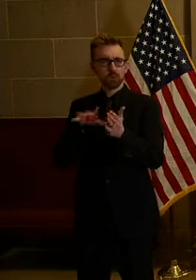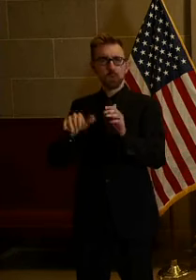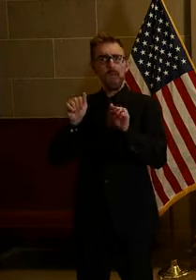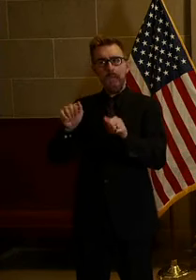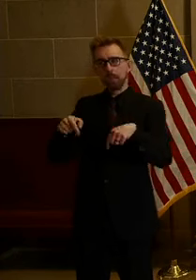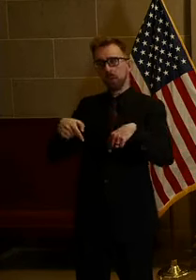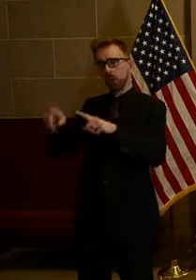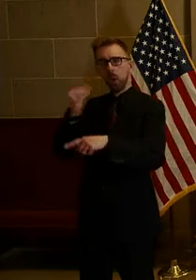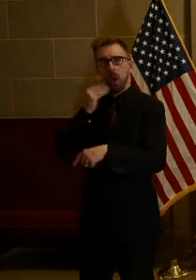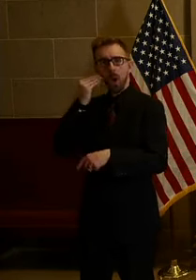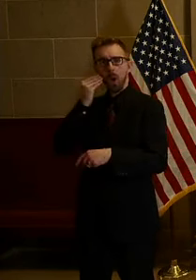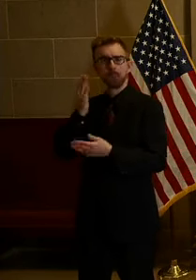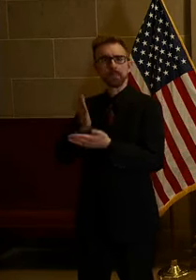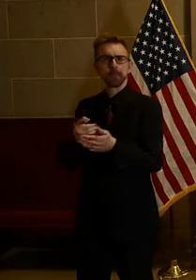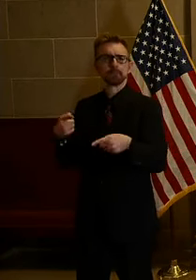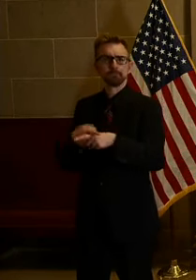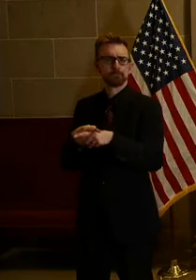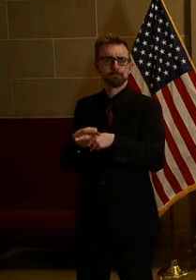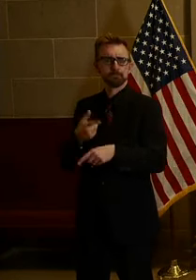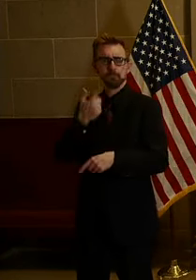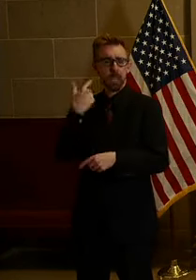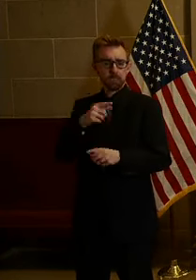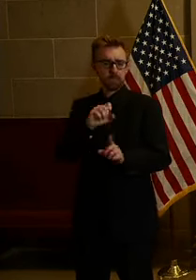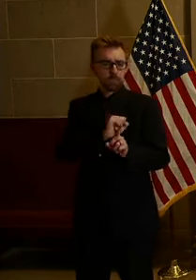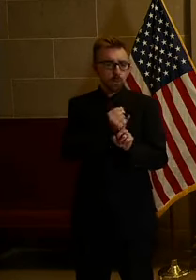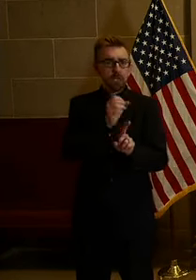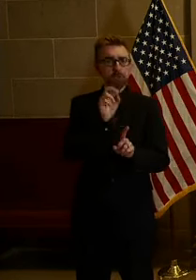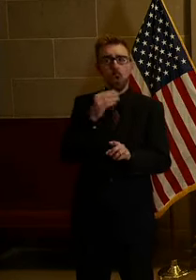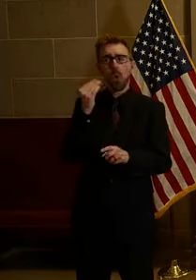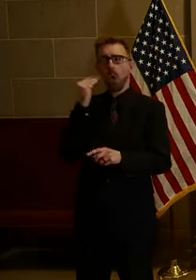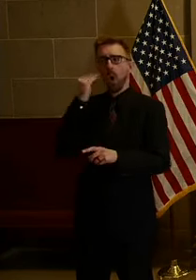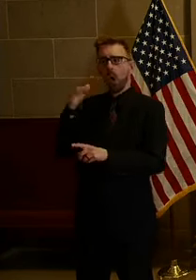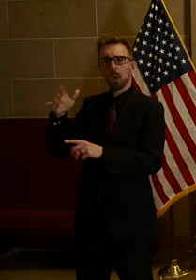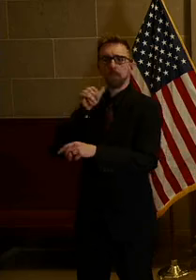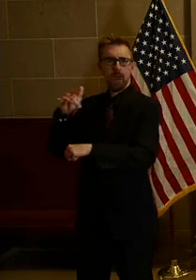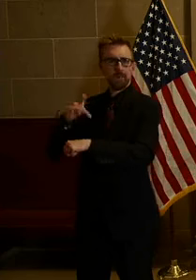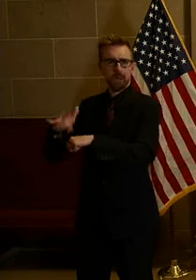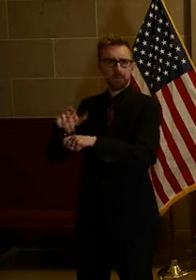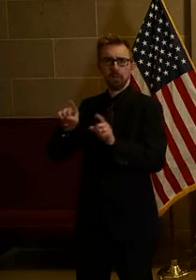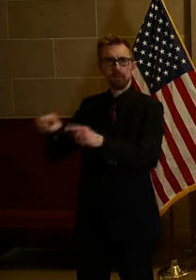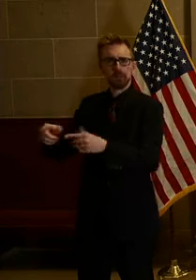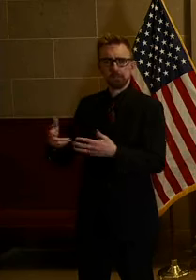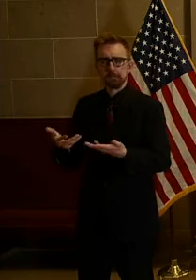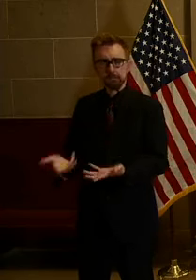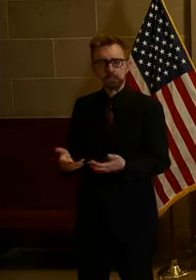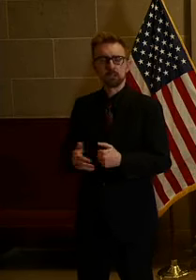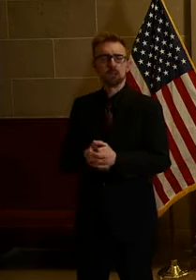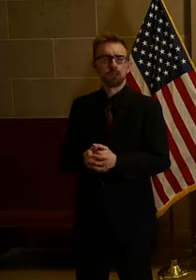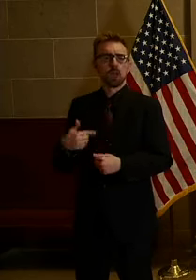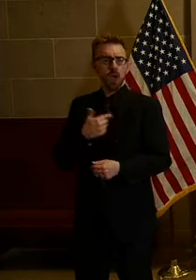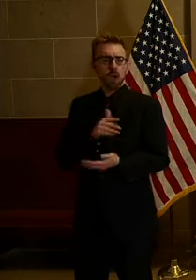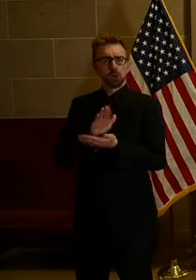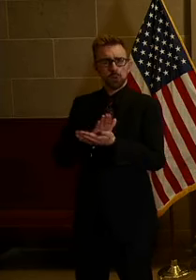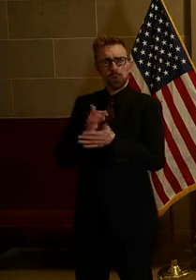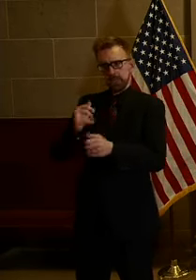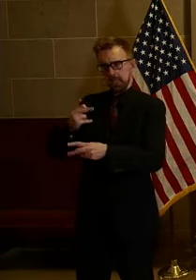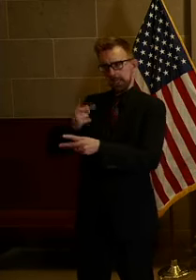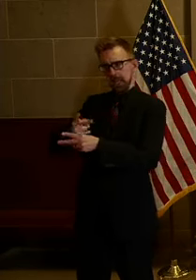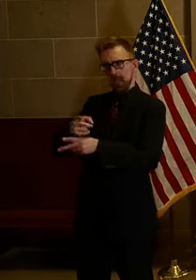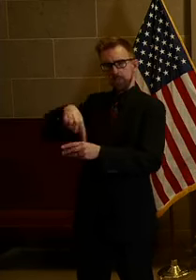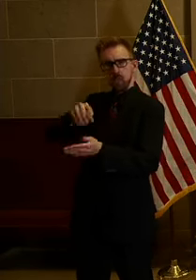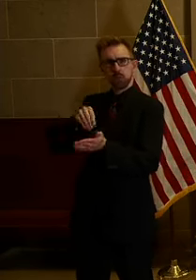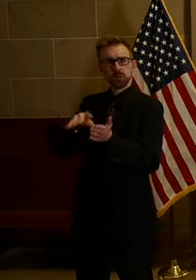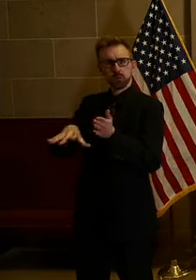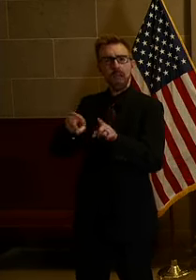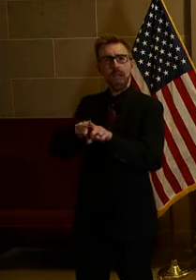home, either because of logistical issues or because they don't have homes to return to. Our schools are continuing to take care of those students, just as they're